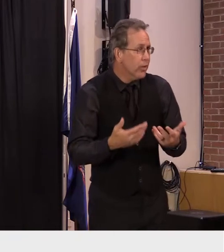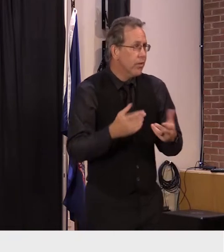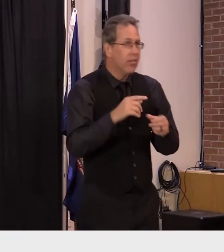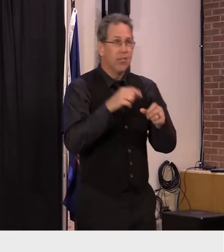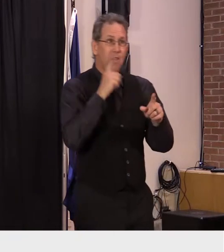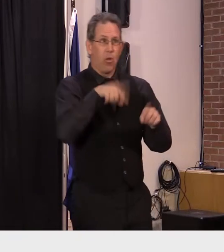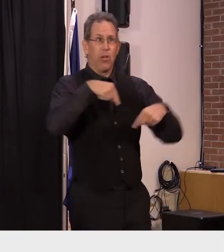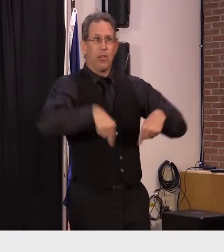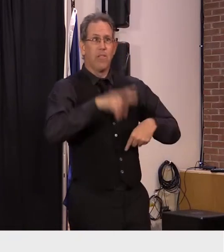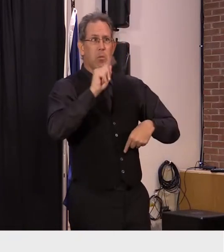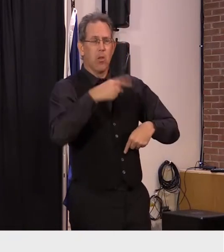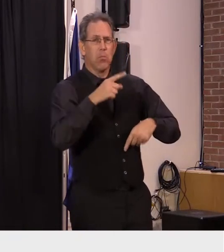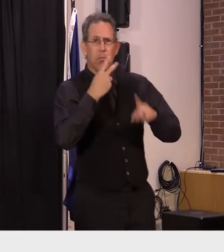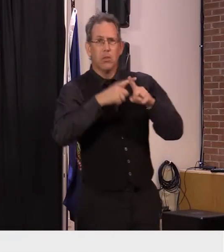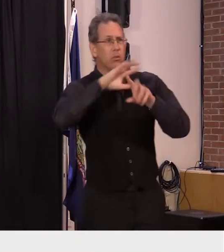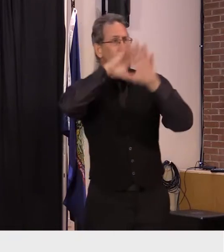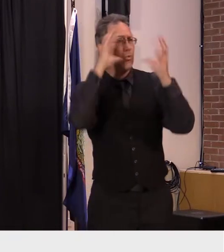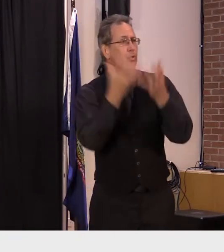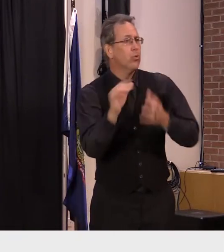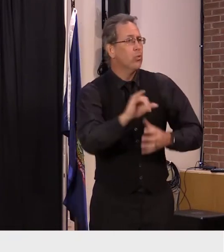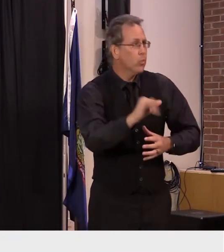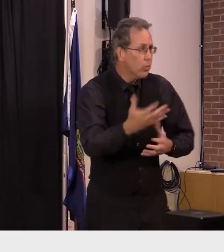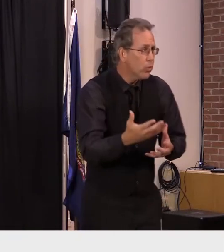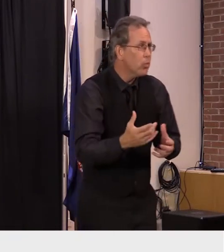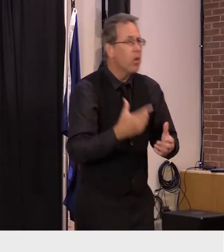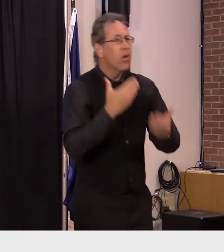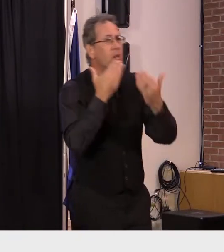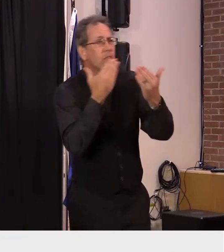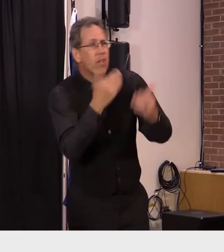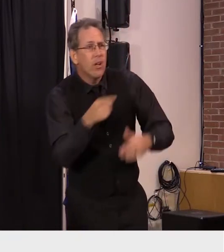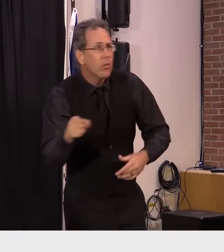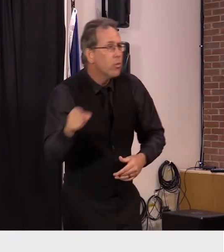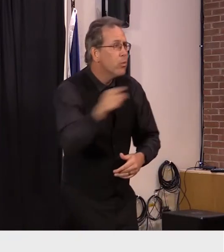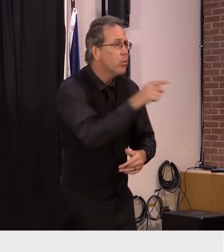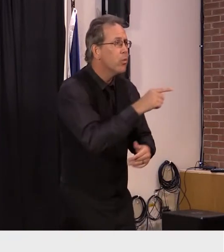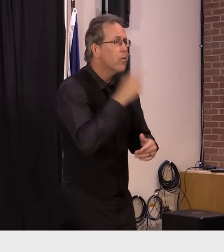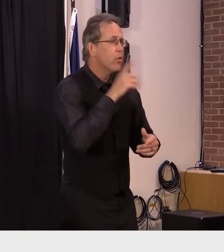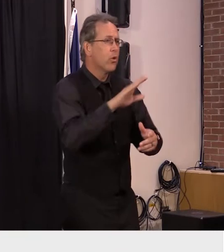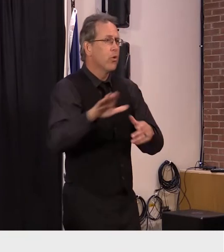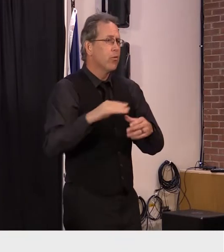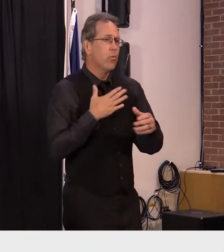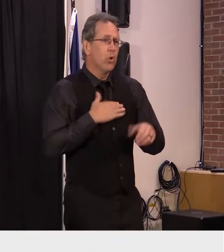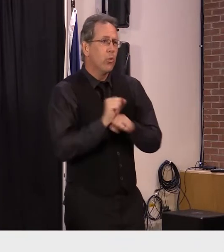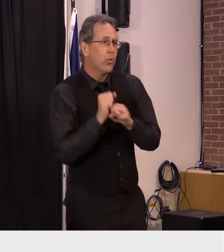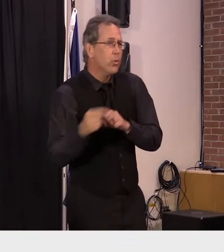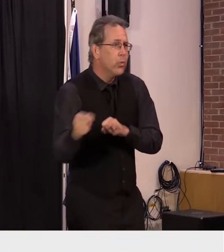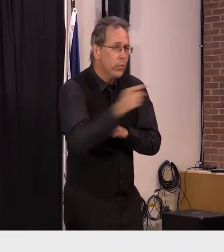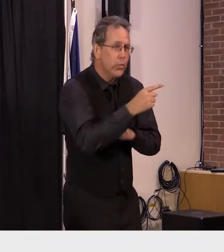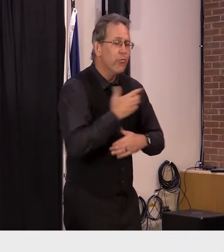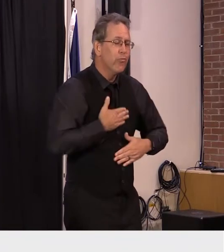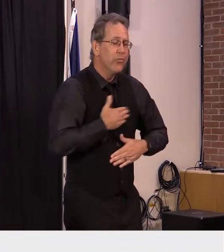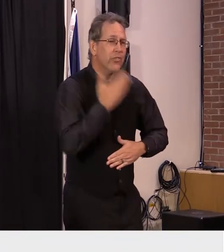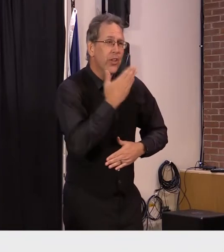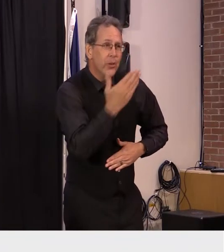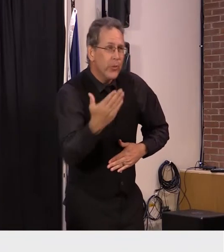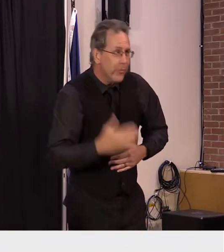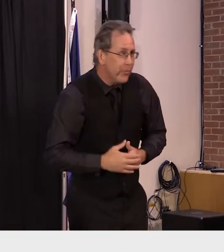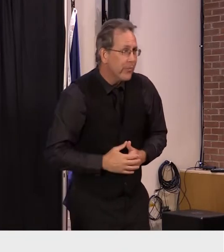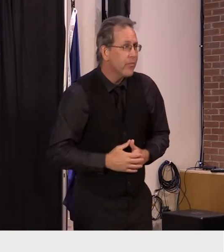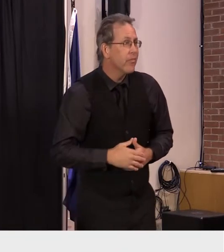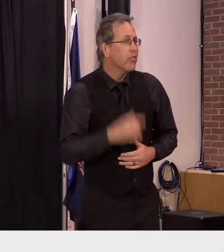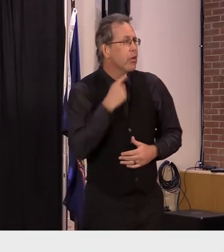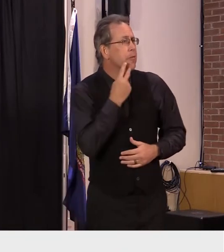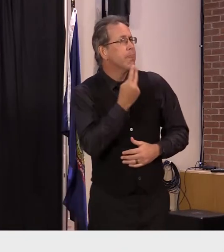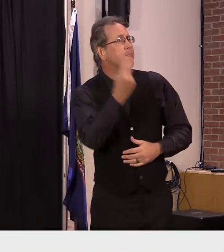just wanted to say thank you to everybody and uh how much i appreciate working with you all um if you would have told me six years ago that i would be